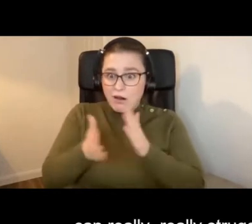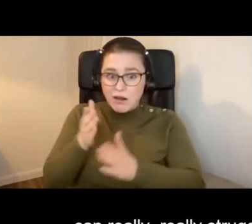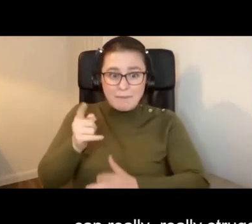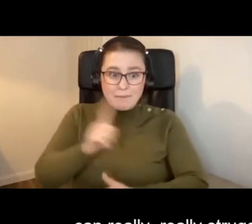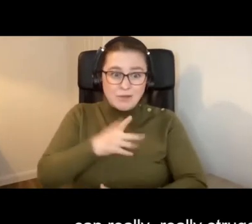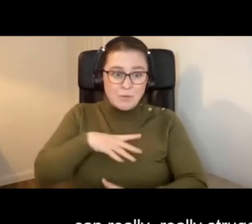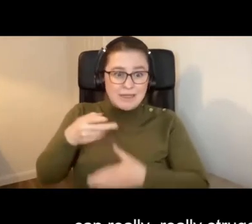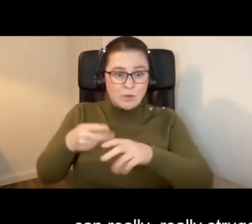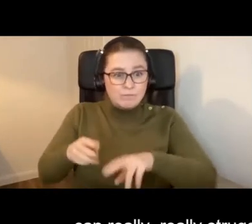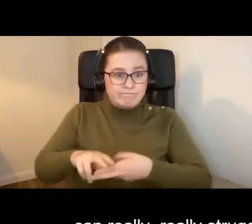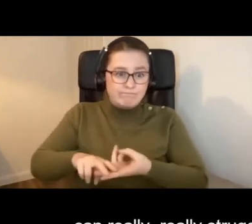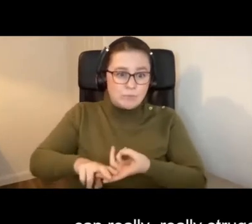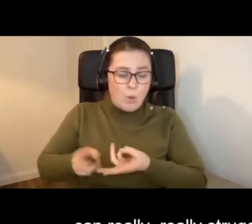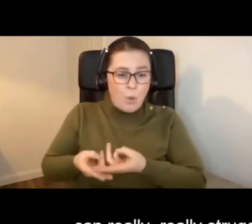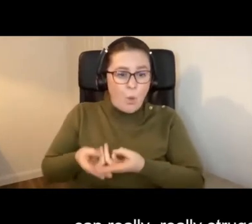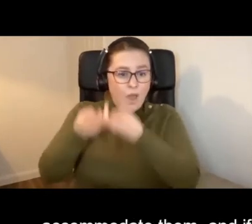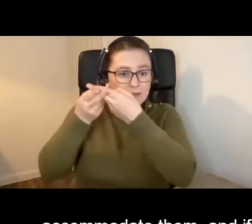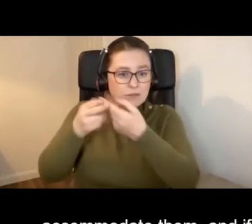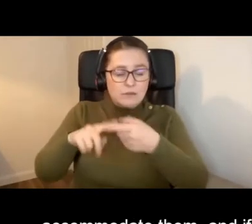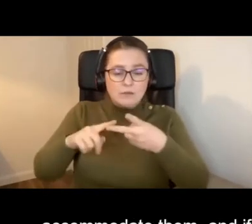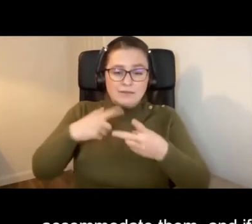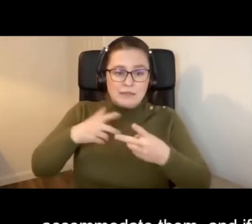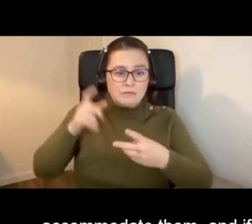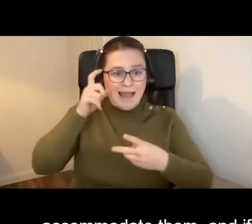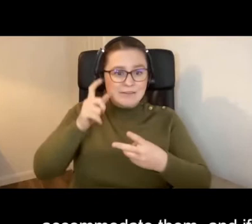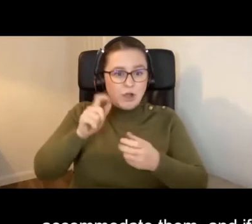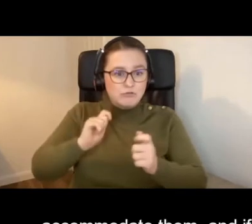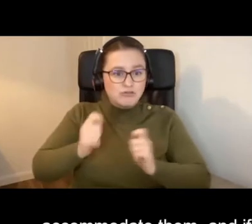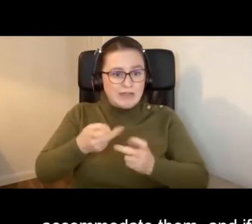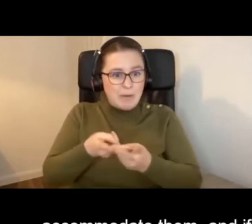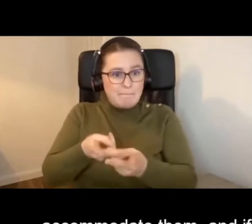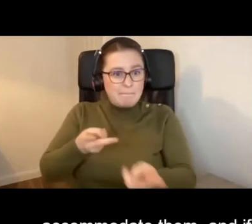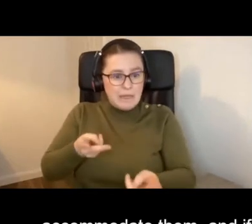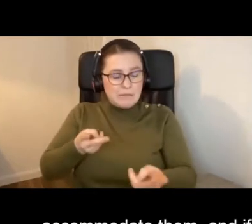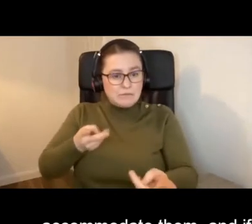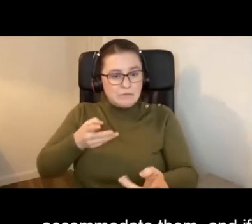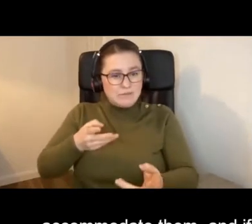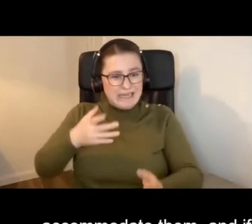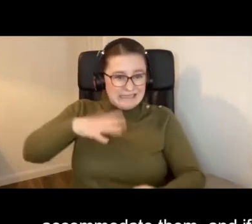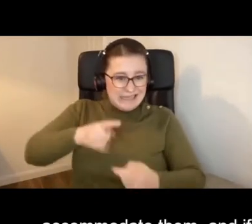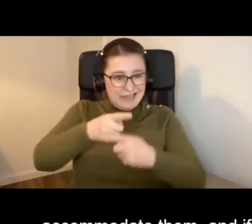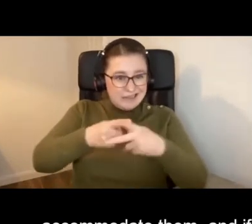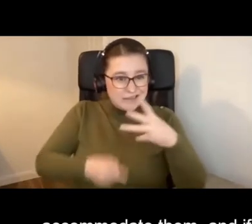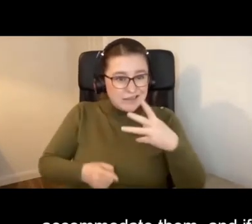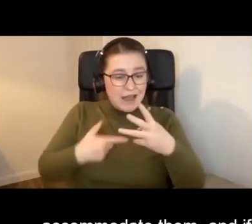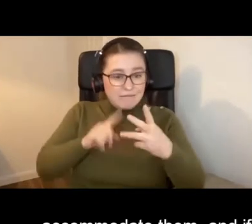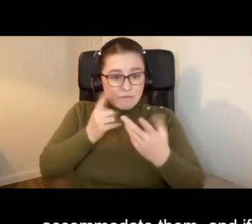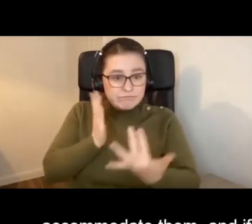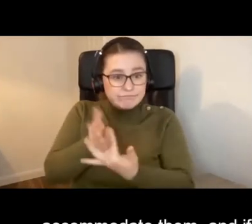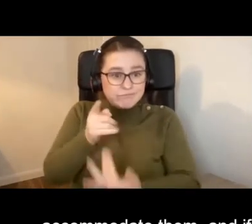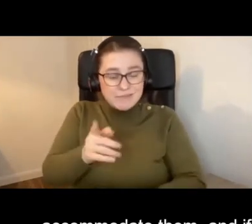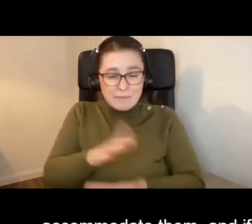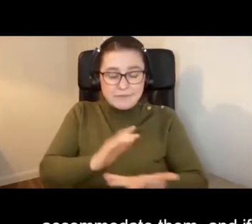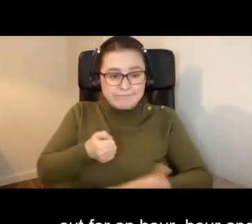a hoist. We need an adult size changing bed to accommodate them. And if we don't, if we can't have access to that, then you're really